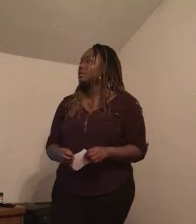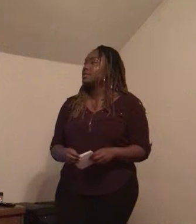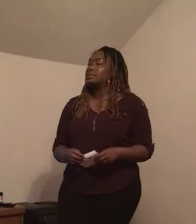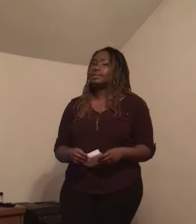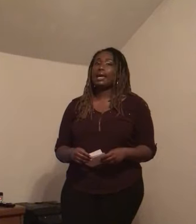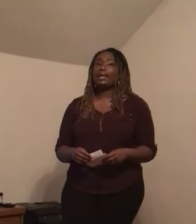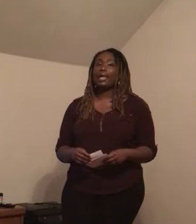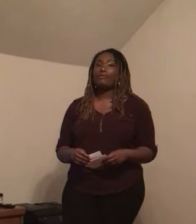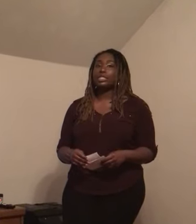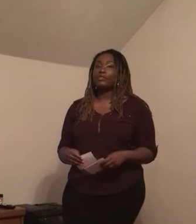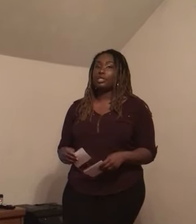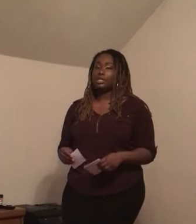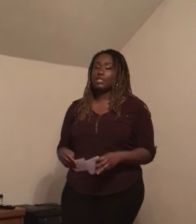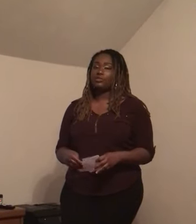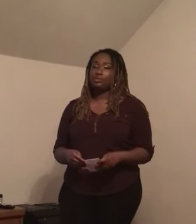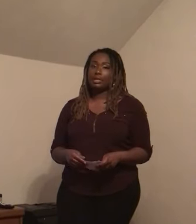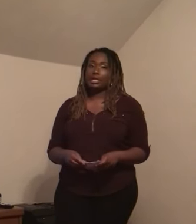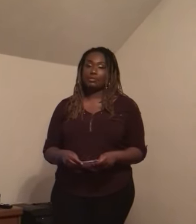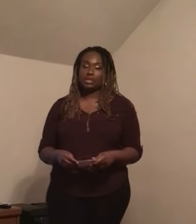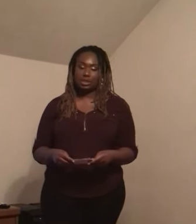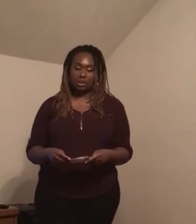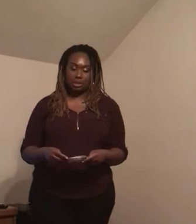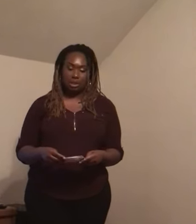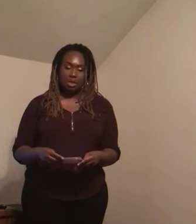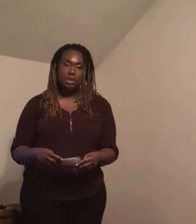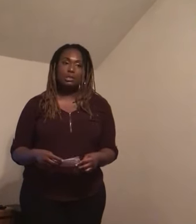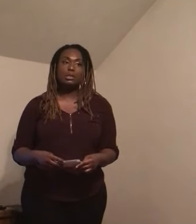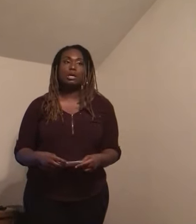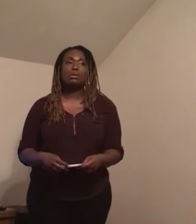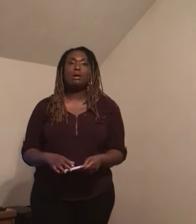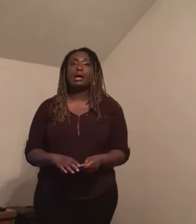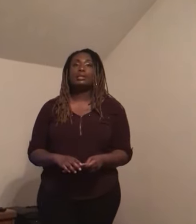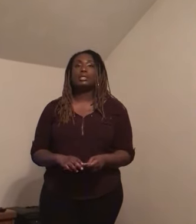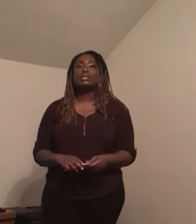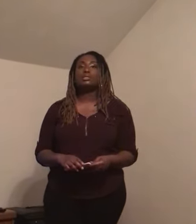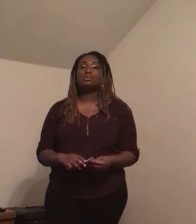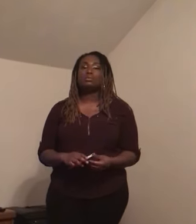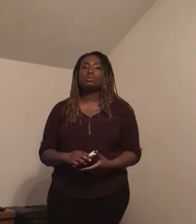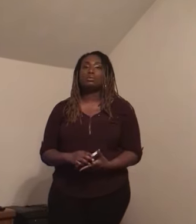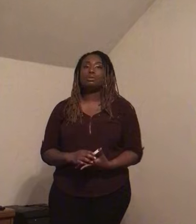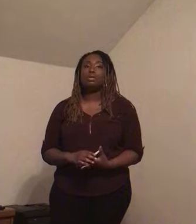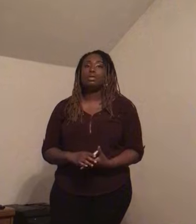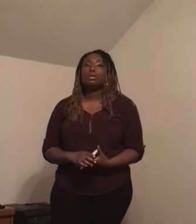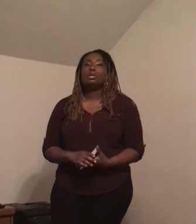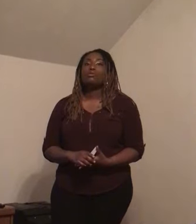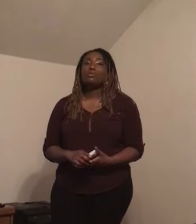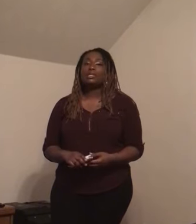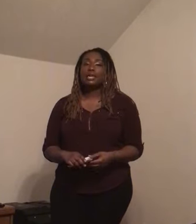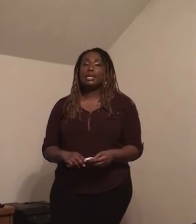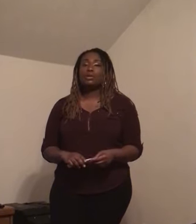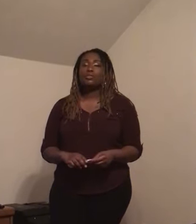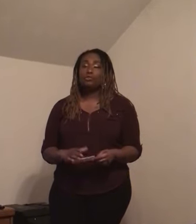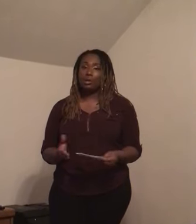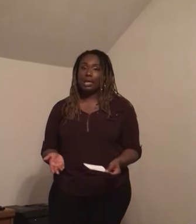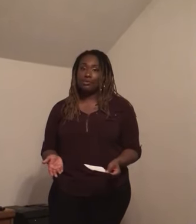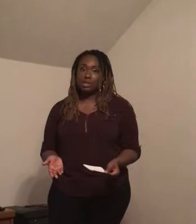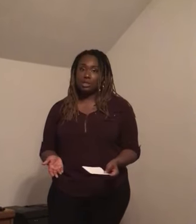Sign language versus foreign languages. So often in school we take foreign languages